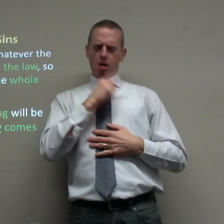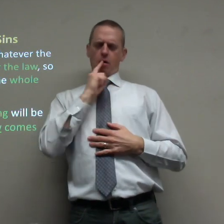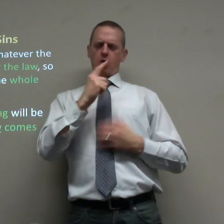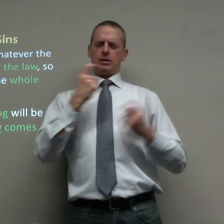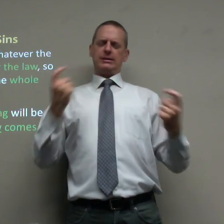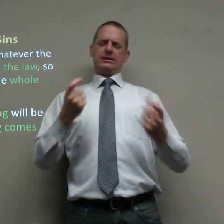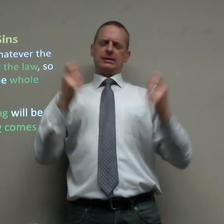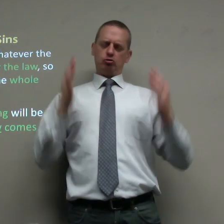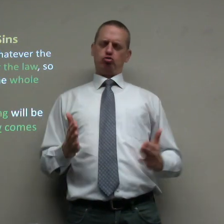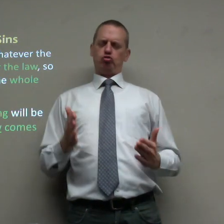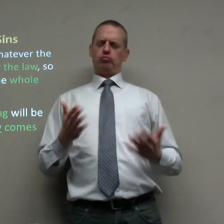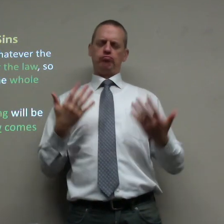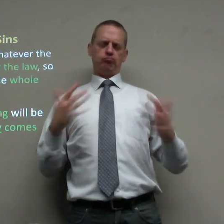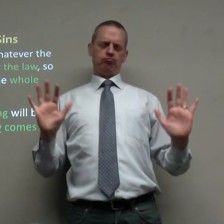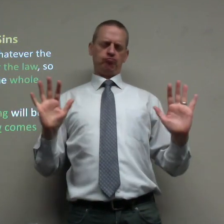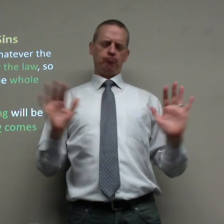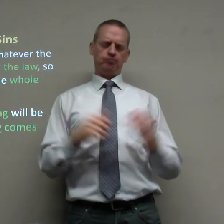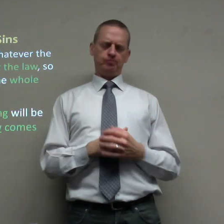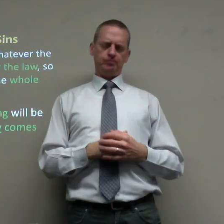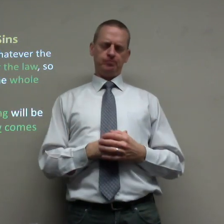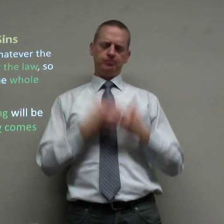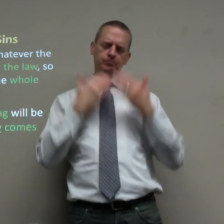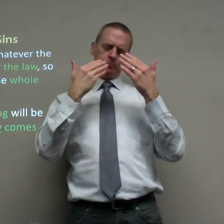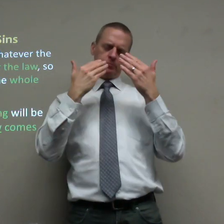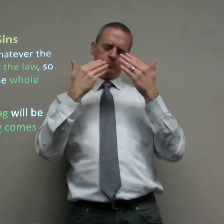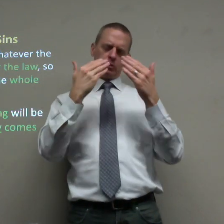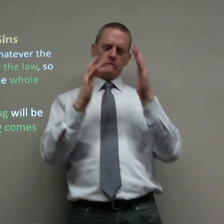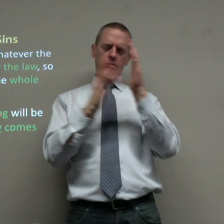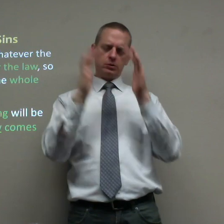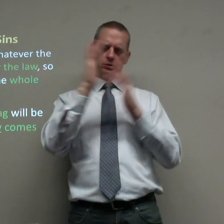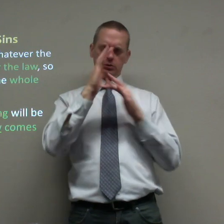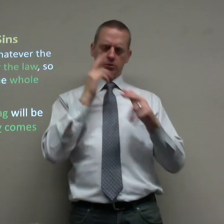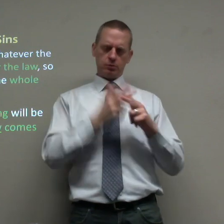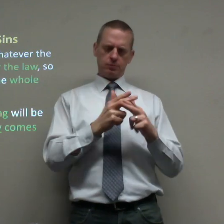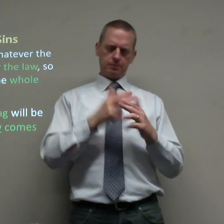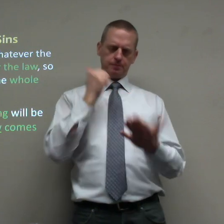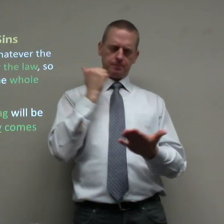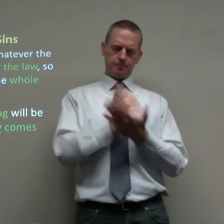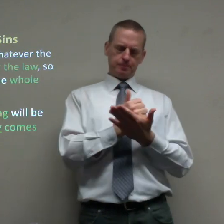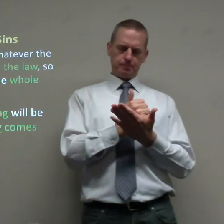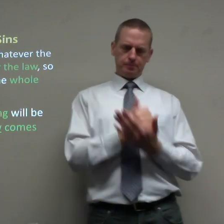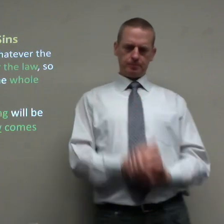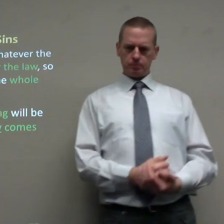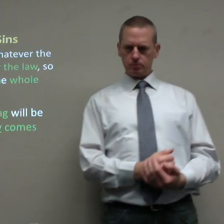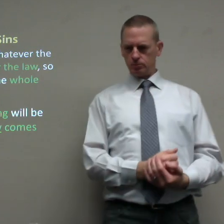Please look to us to make sure that we are to know what you are sinners. Thank you in Jesus' name. Amen. Amen.